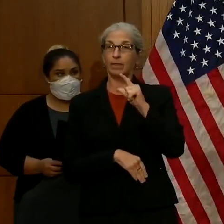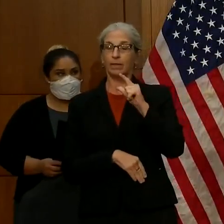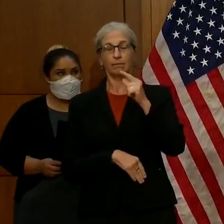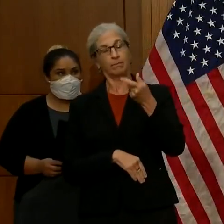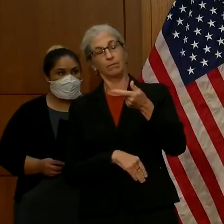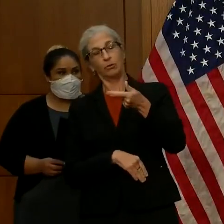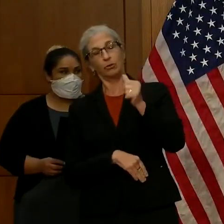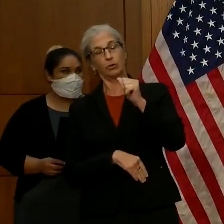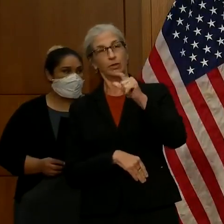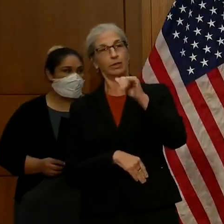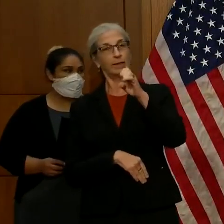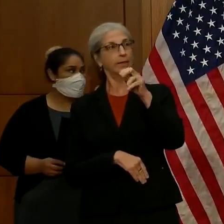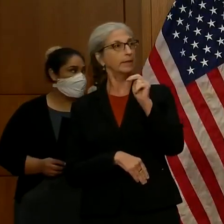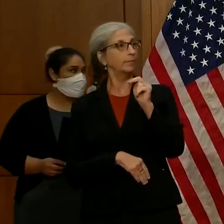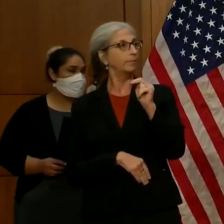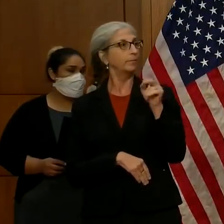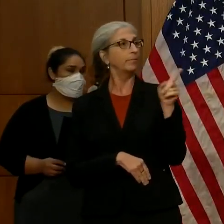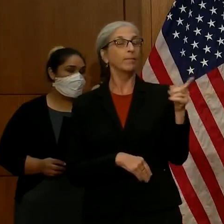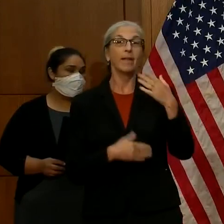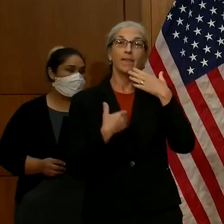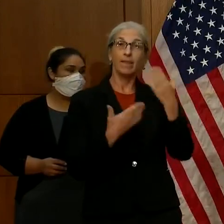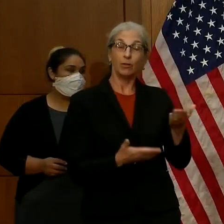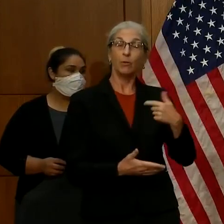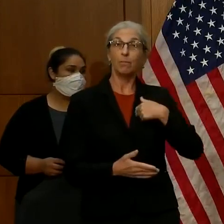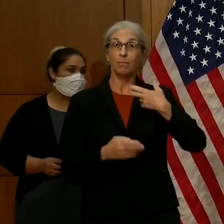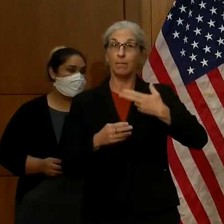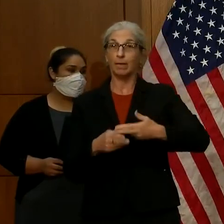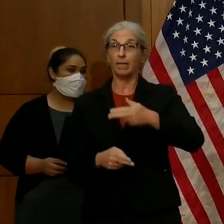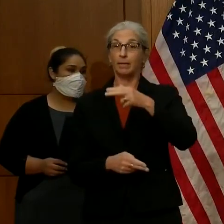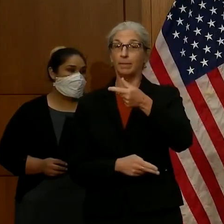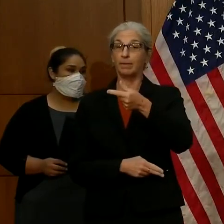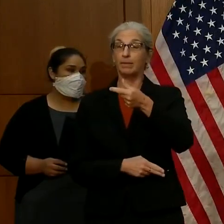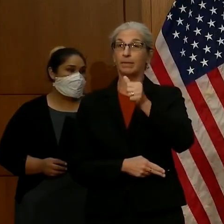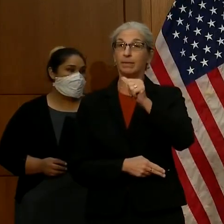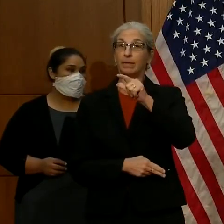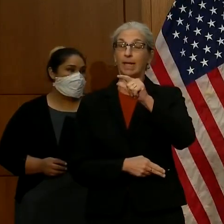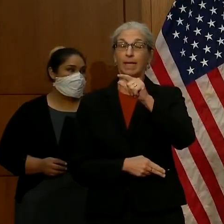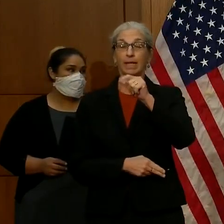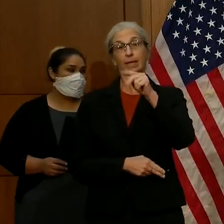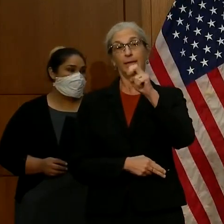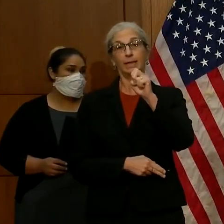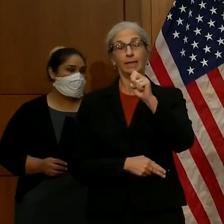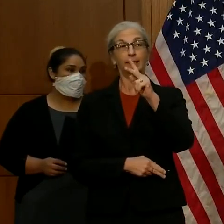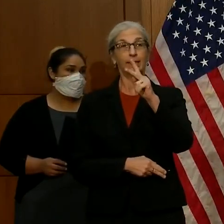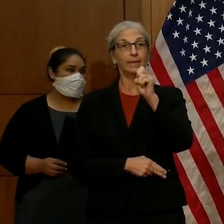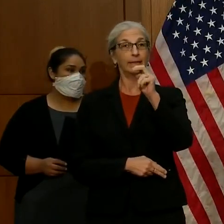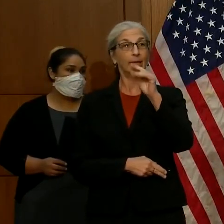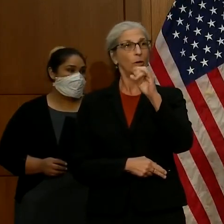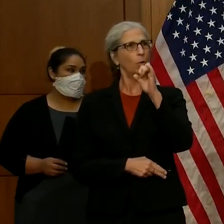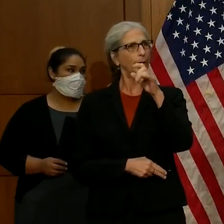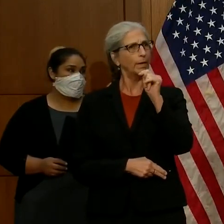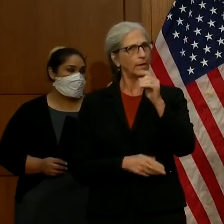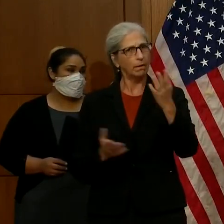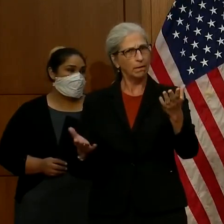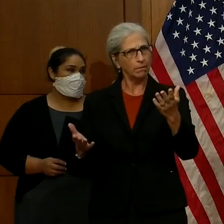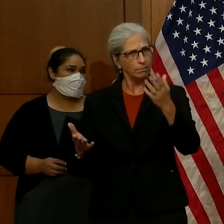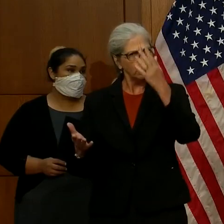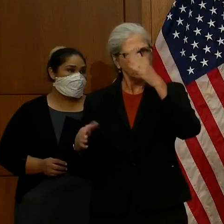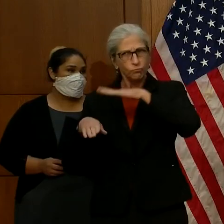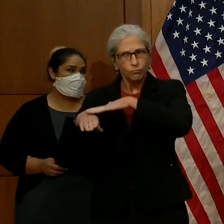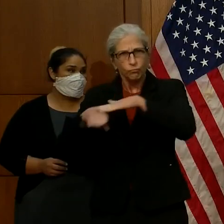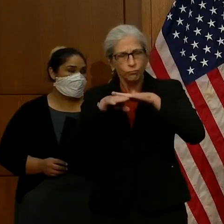Thank you, Deputy Secretary DeSazer. My name is Gaylene Canoyton, and this is a call for action message.